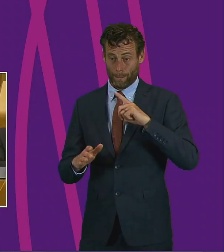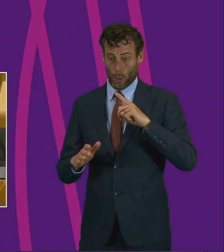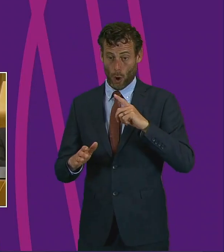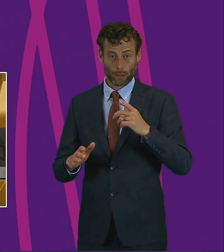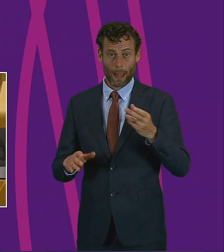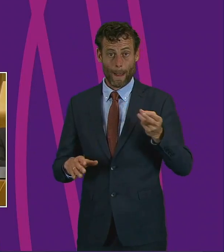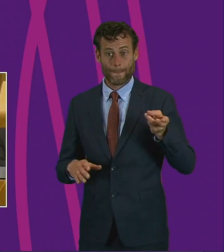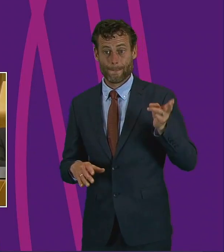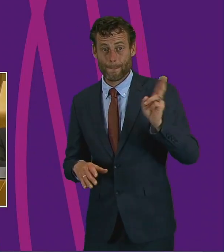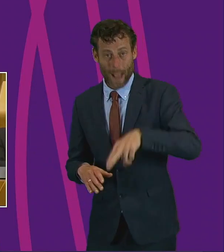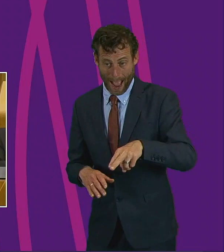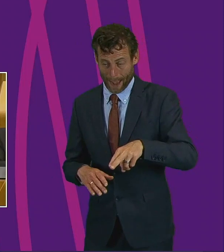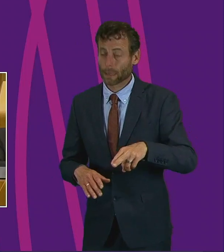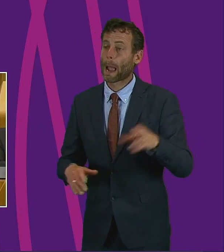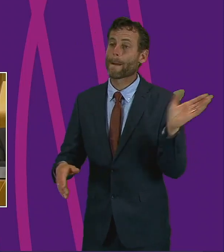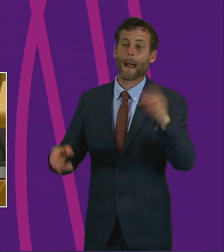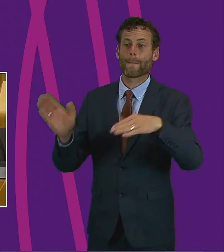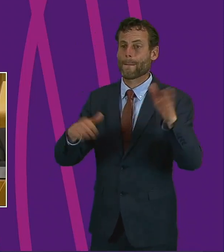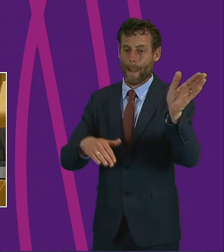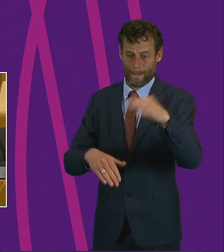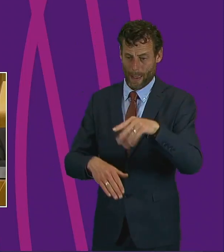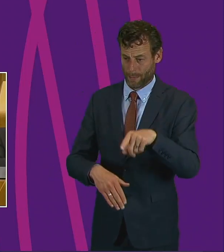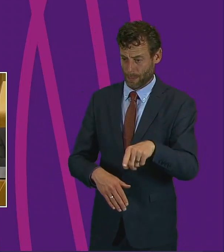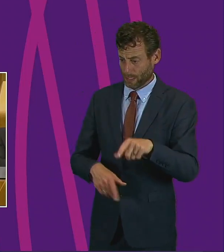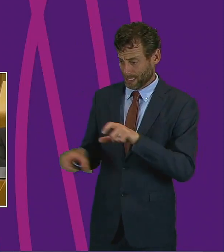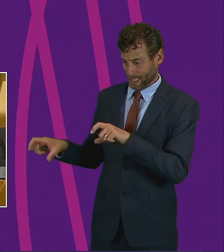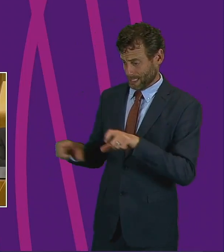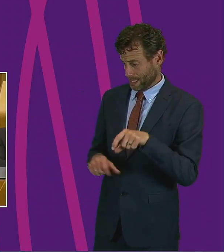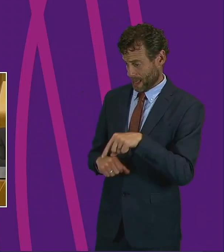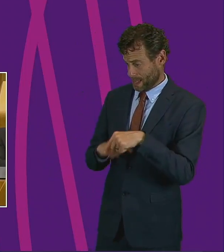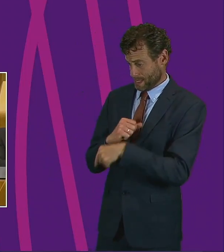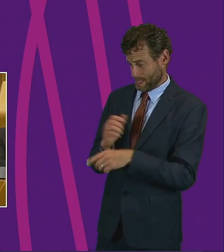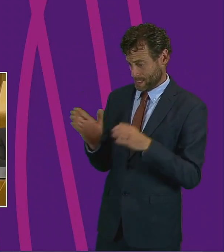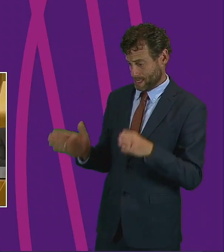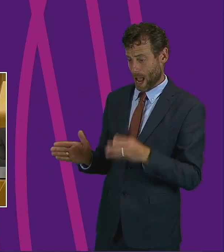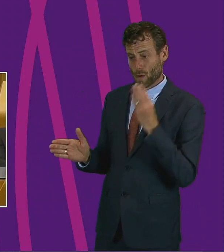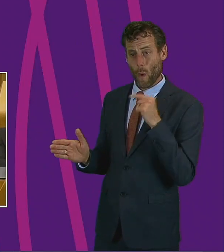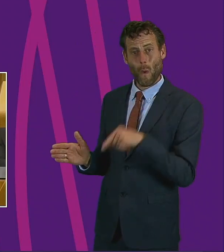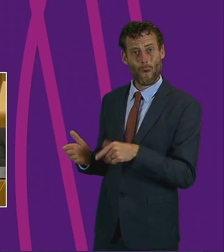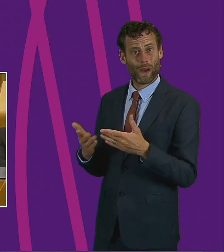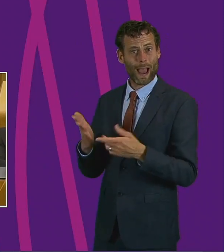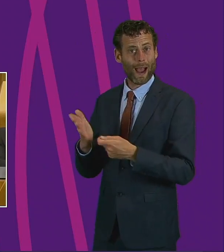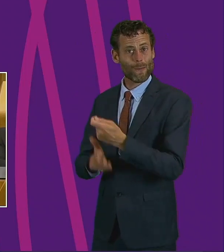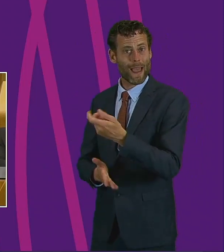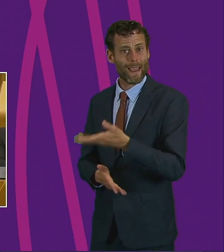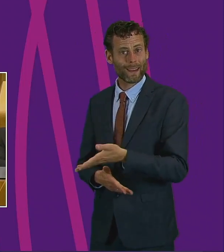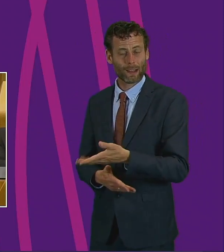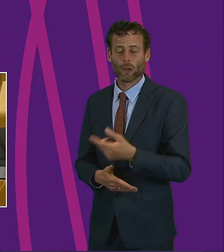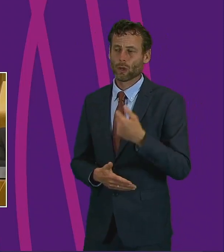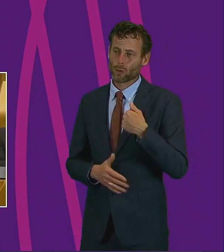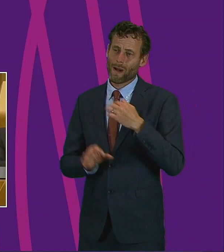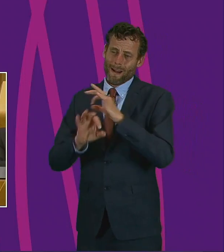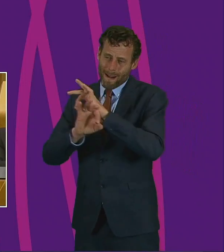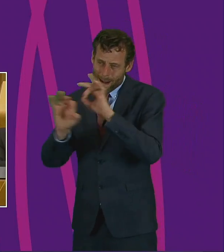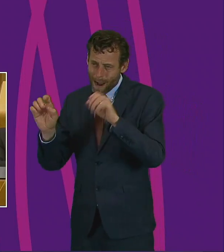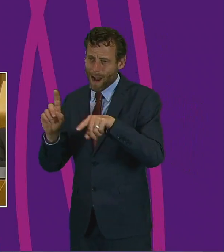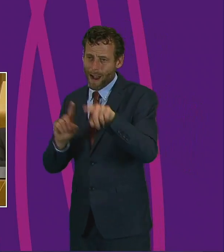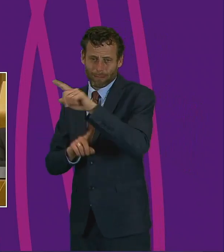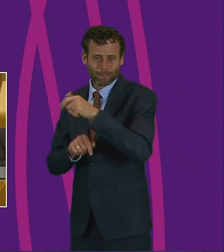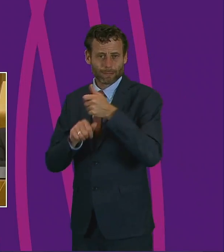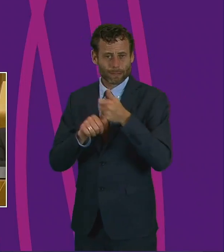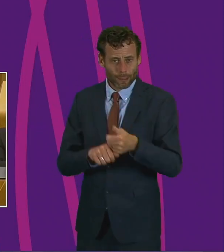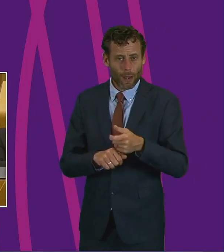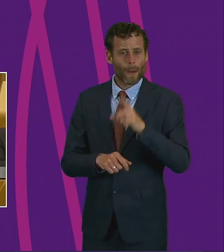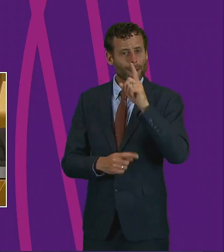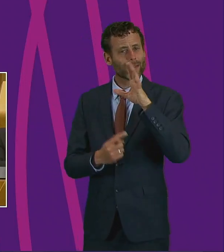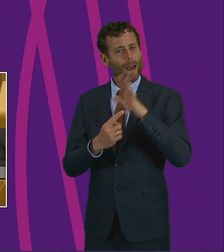everyone in our communities who are responding to this crisis, and that includes Scottish ministers, local government and public services. But I also want to stress